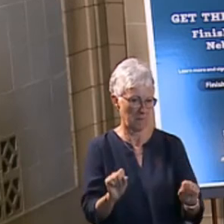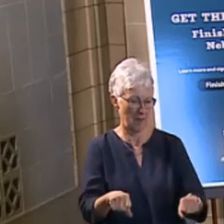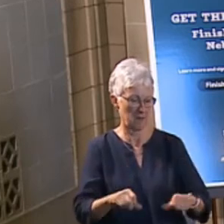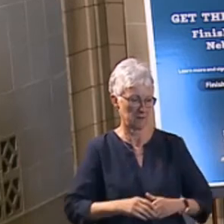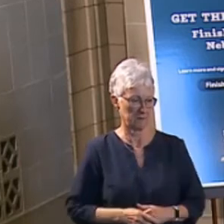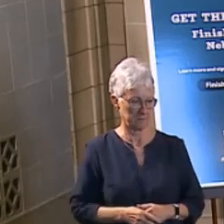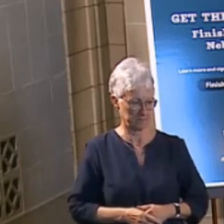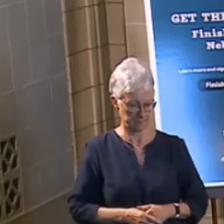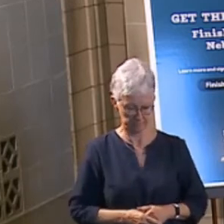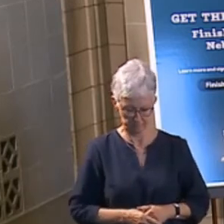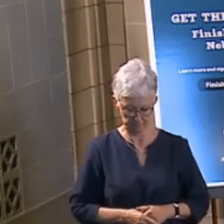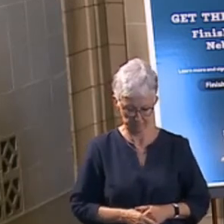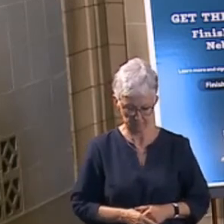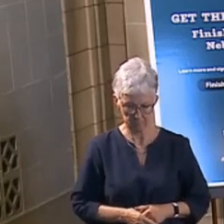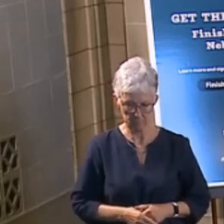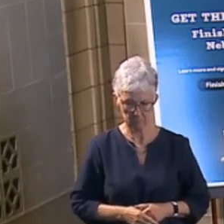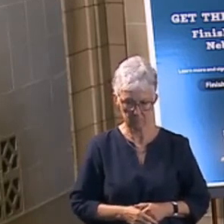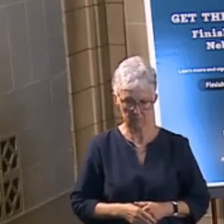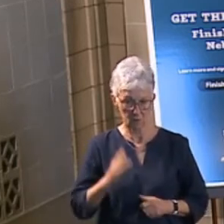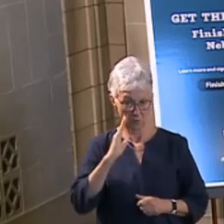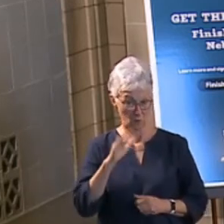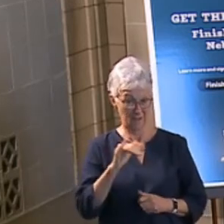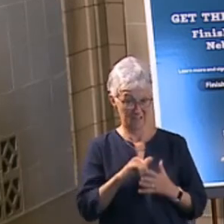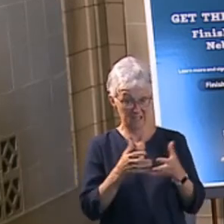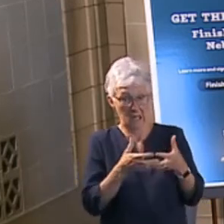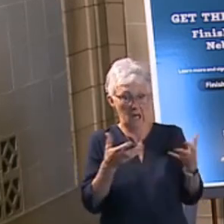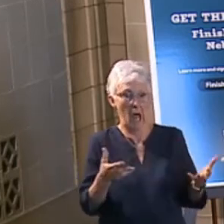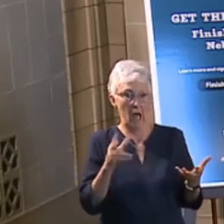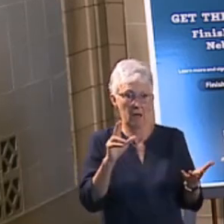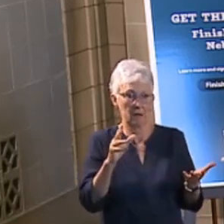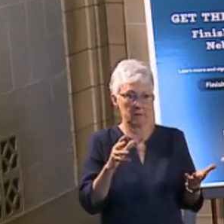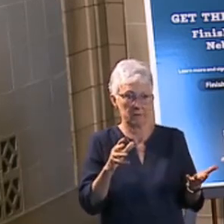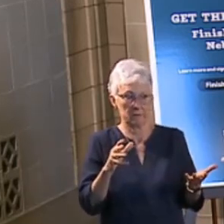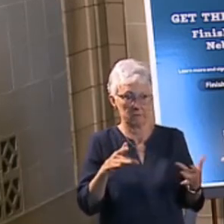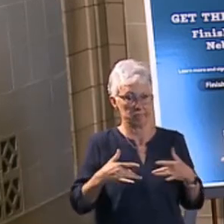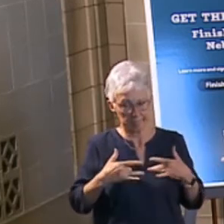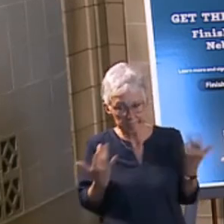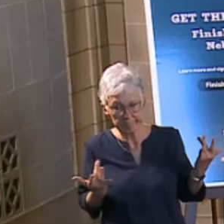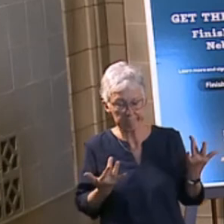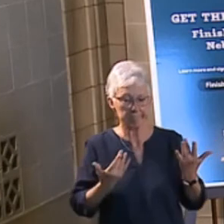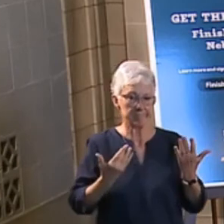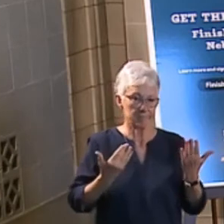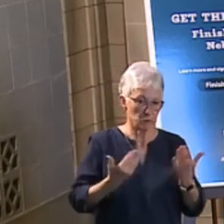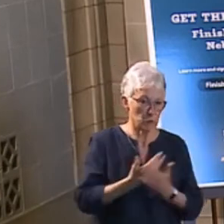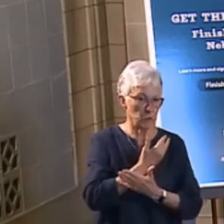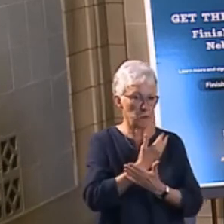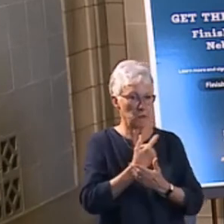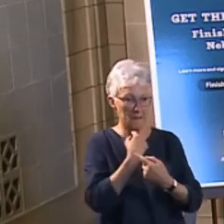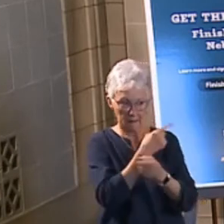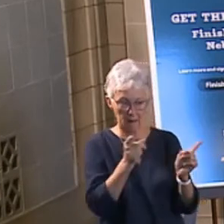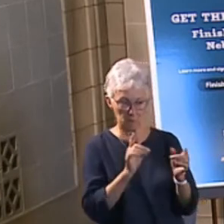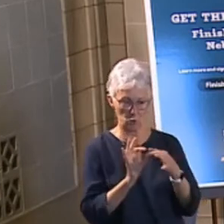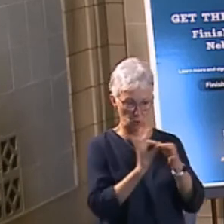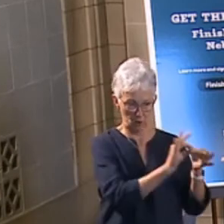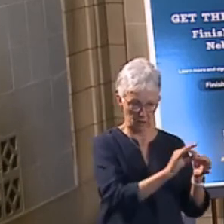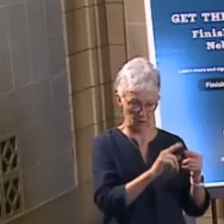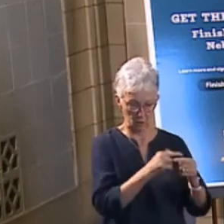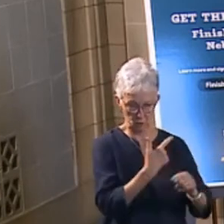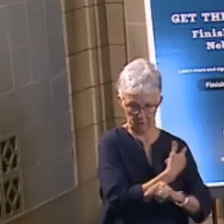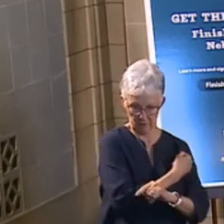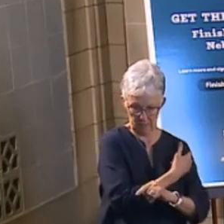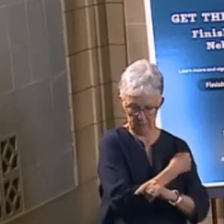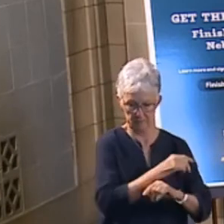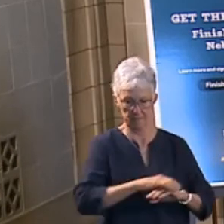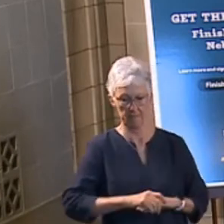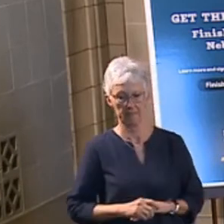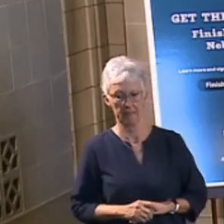news there on the vaccine front with regard to increases in vaccines. What the federal